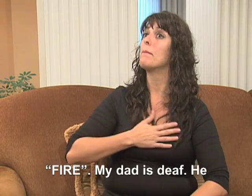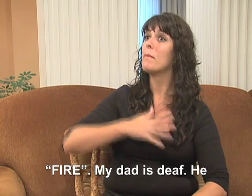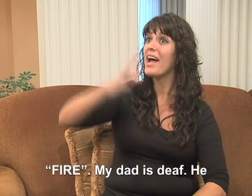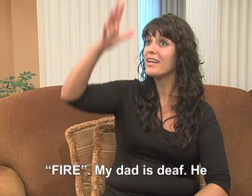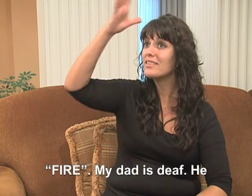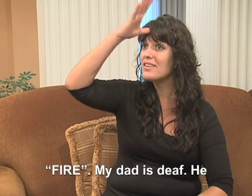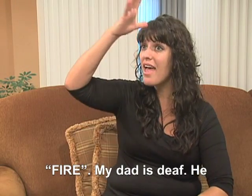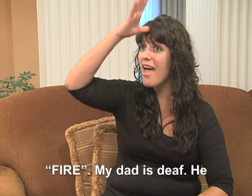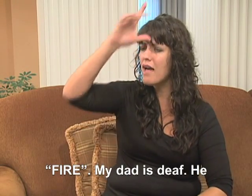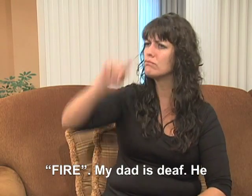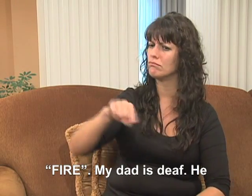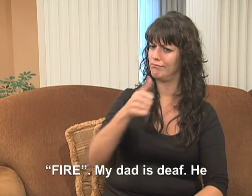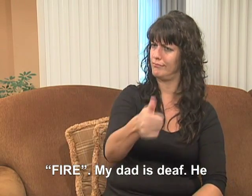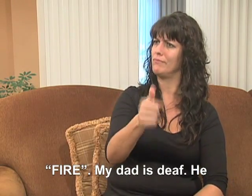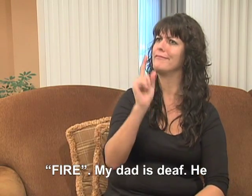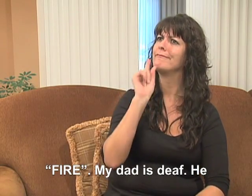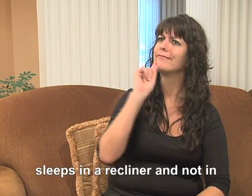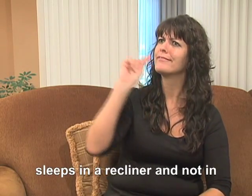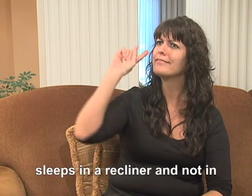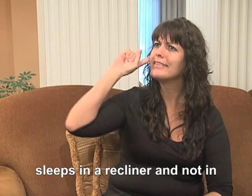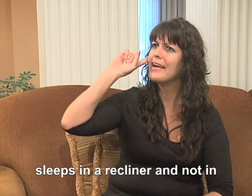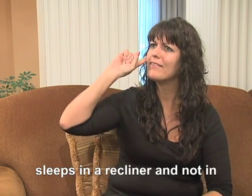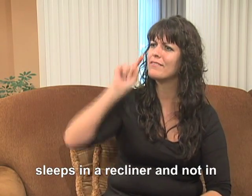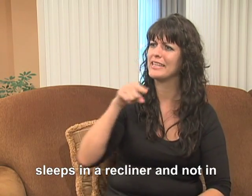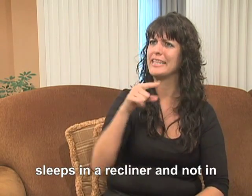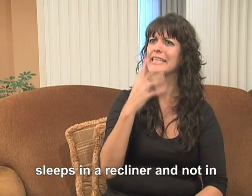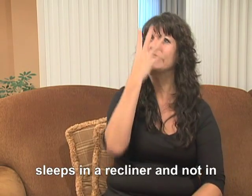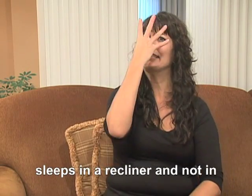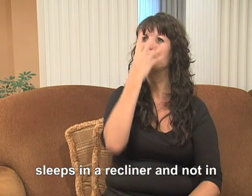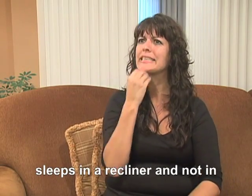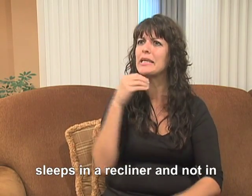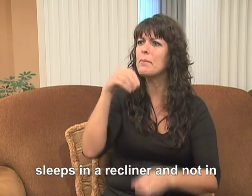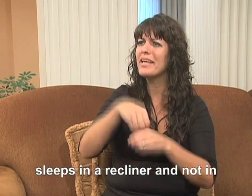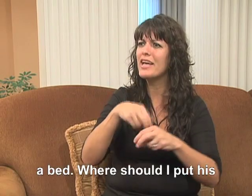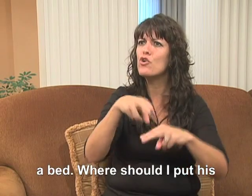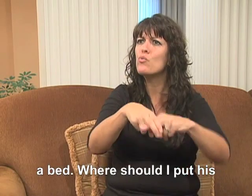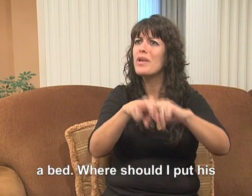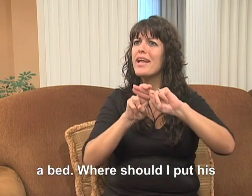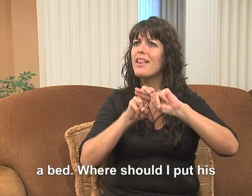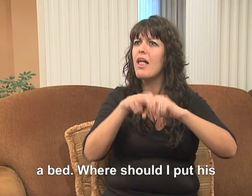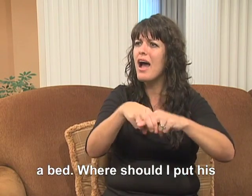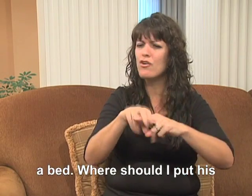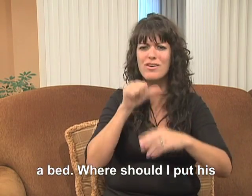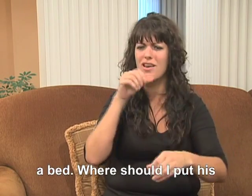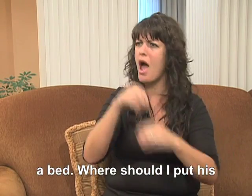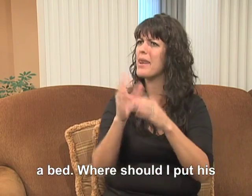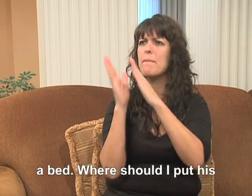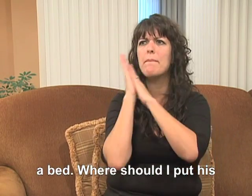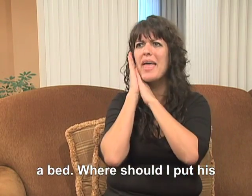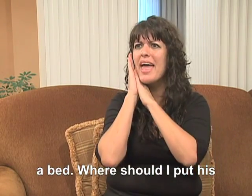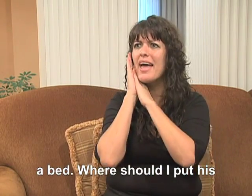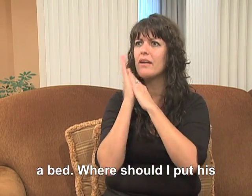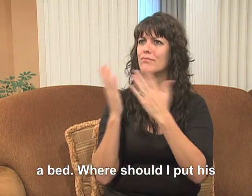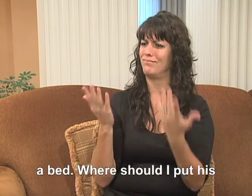My dad is deaf. He sleeps in a recliner and not in a bed. Where should I put his life tone?